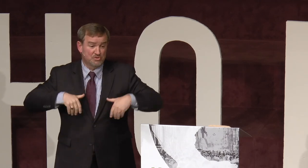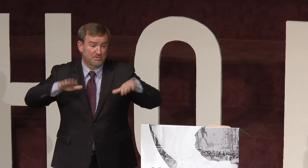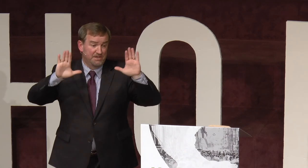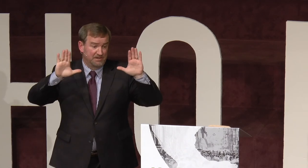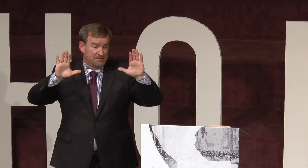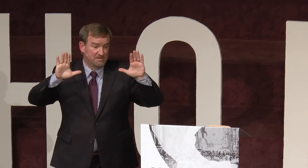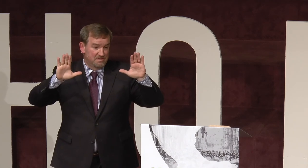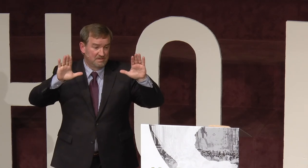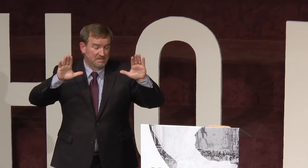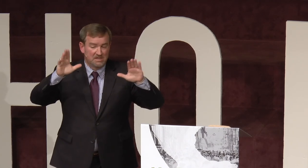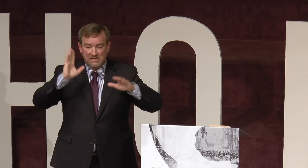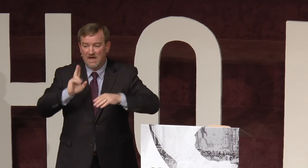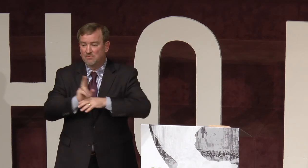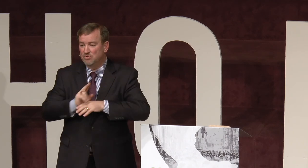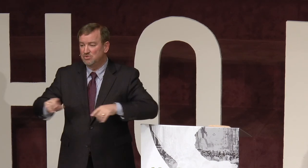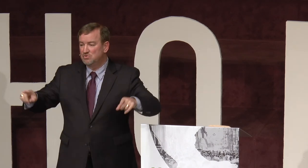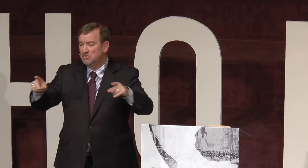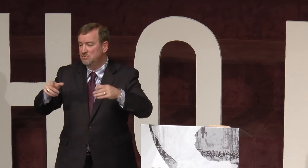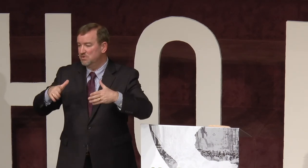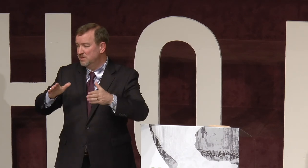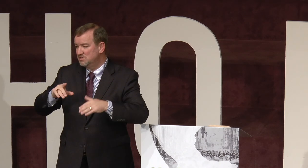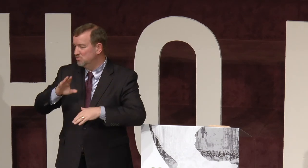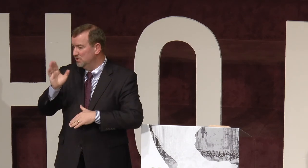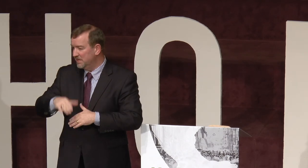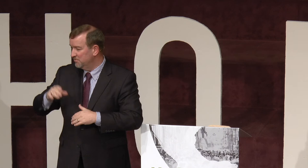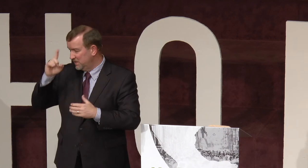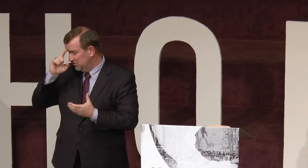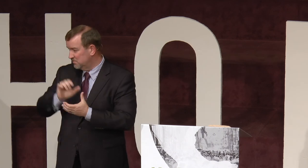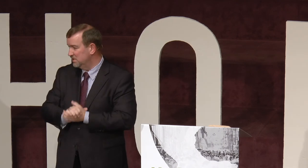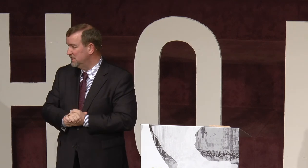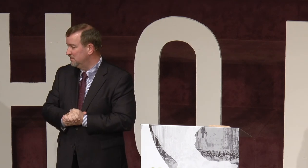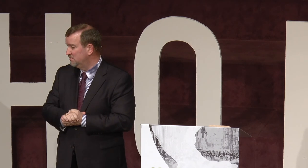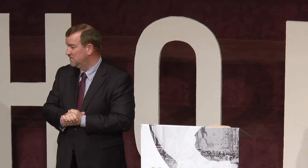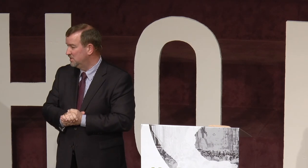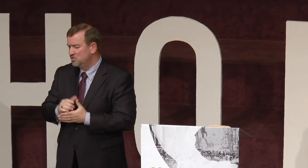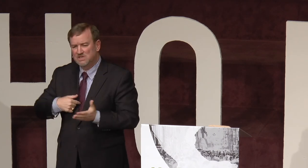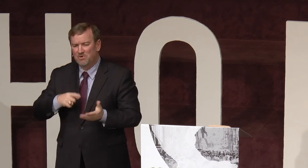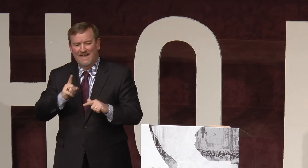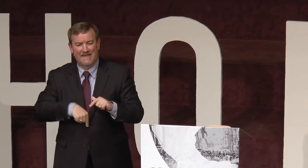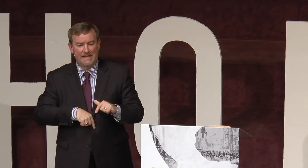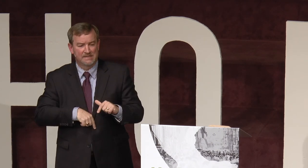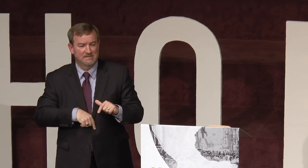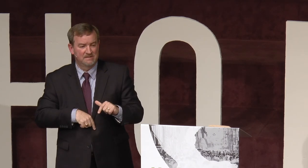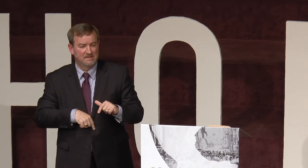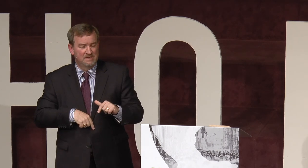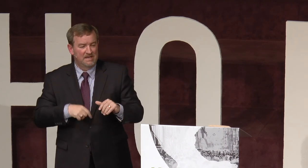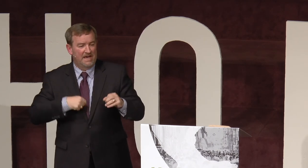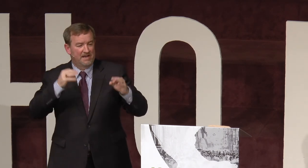surrender, God will use you in ways you will never be able to believe. You say, well, I can't. I had